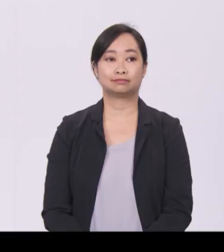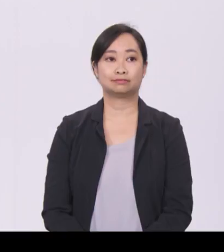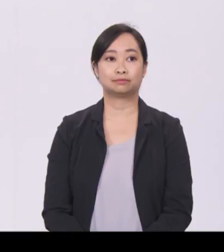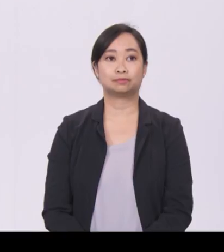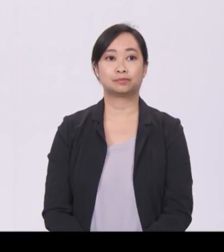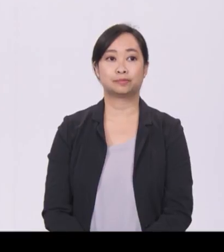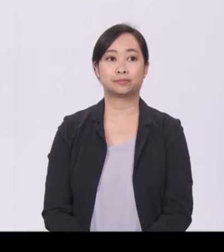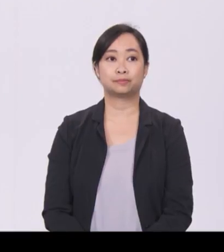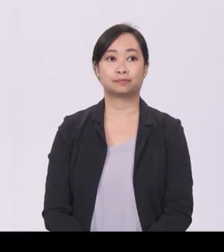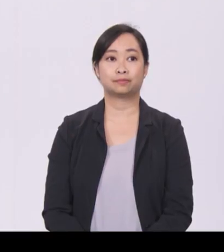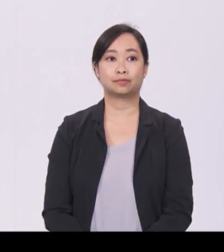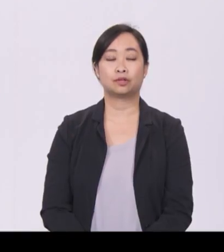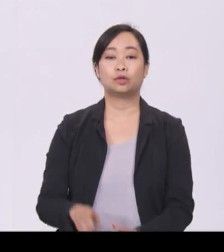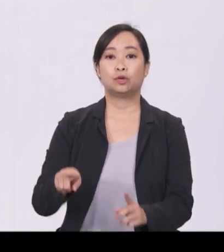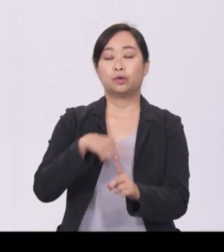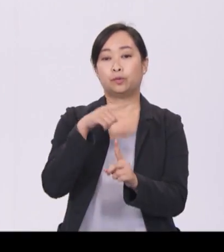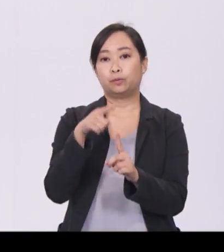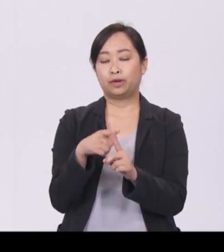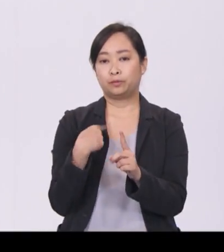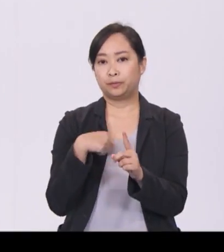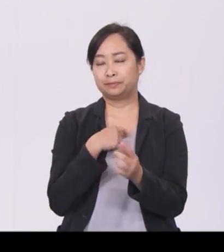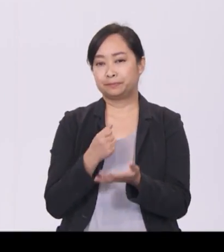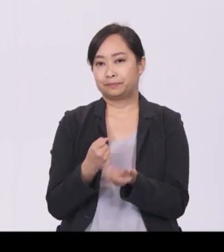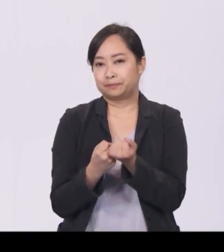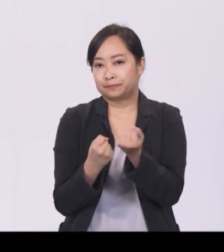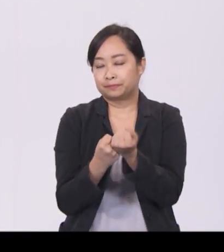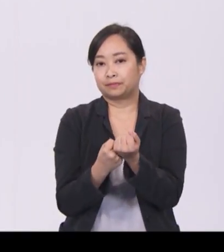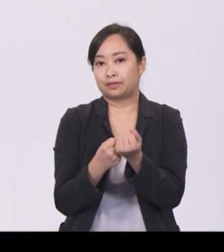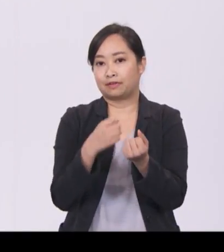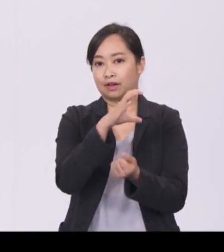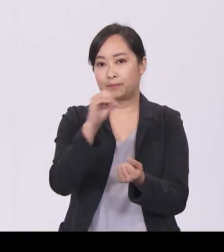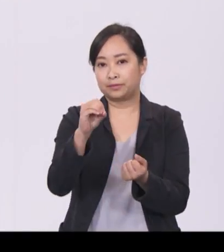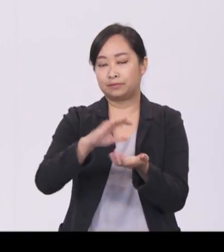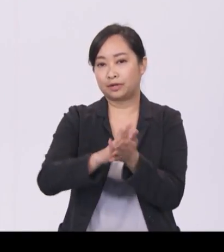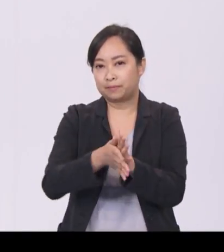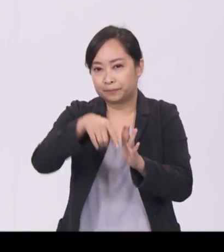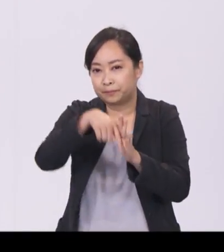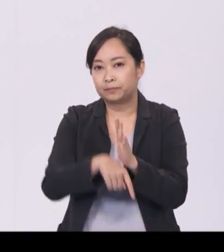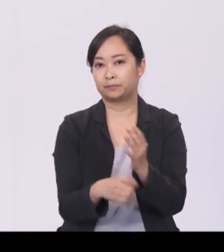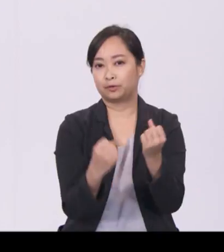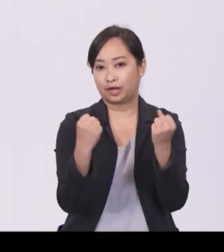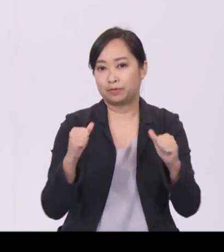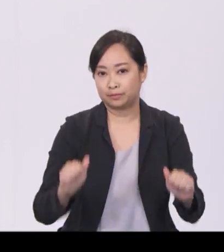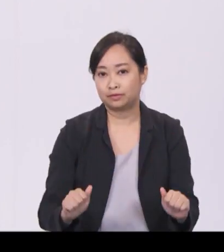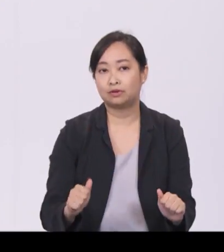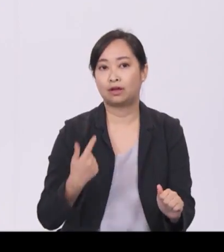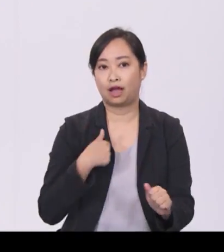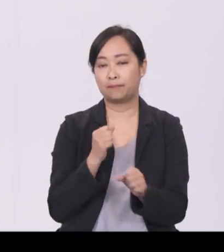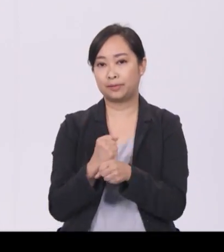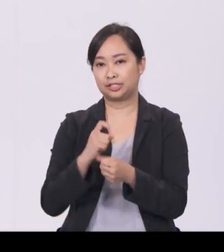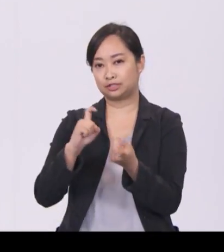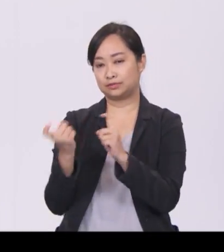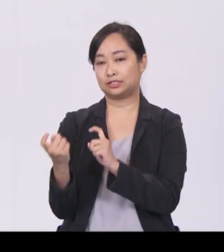As we strengthen support for firms to build capabilities, I will make adjustments to two broad-based tax schemes,